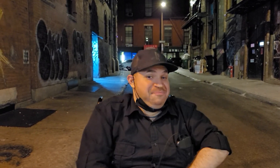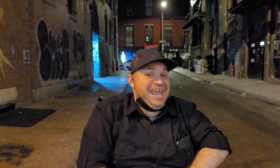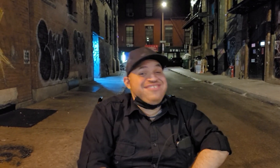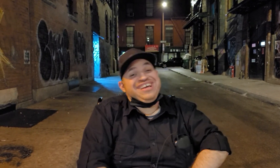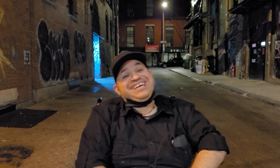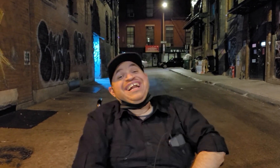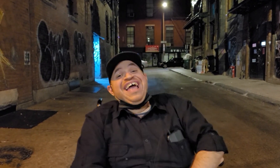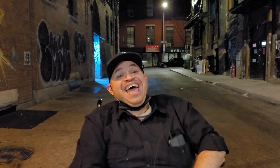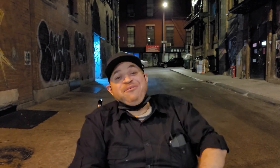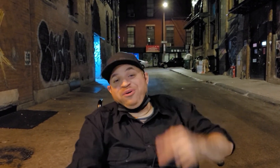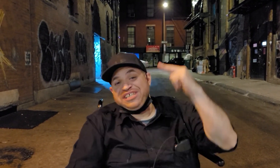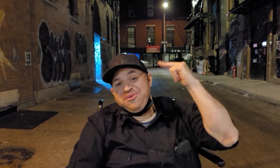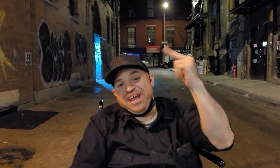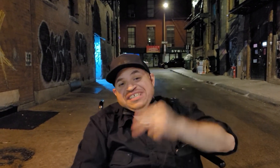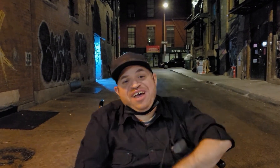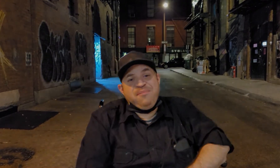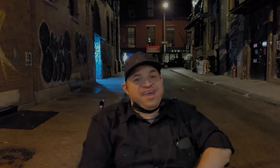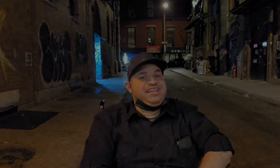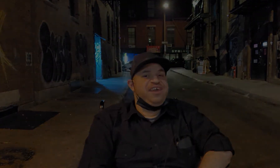peña and we'll see you next time man later